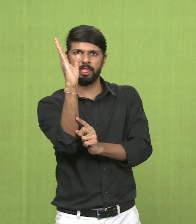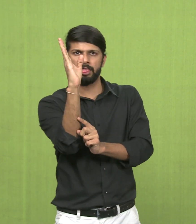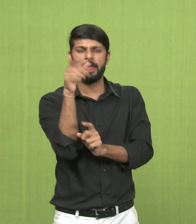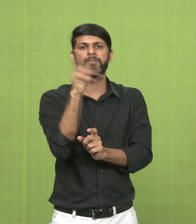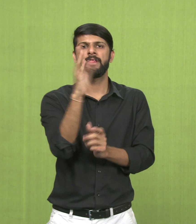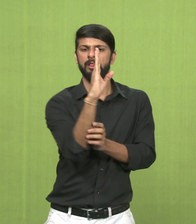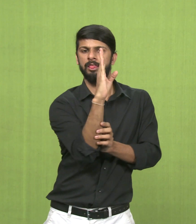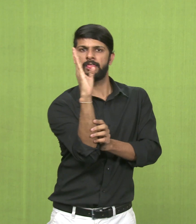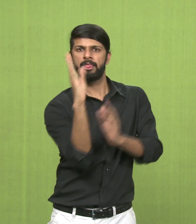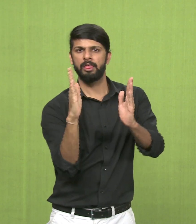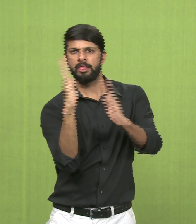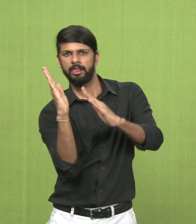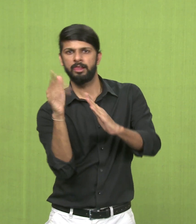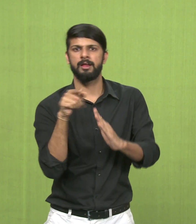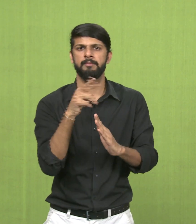Inclined is bent.